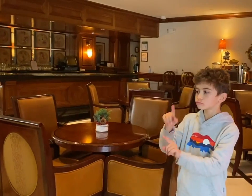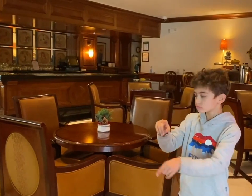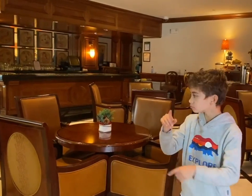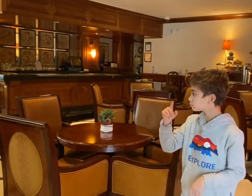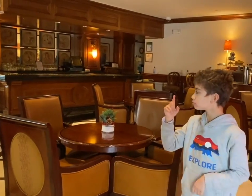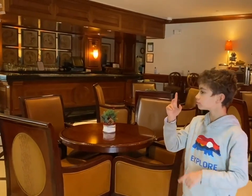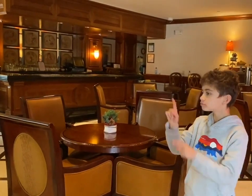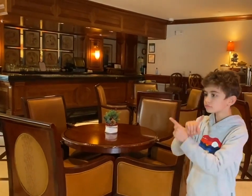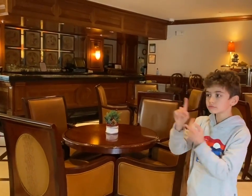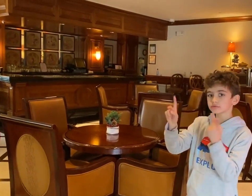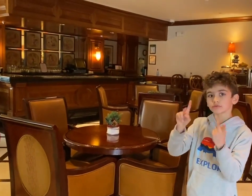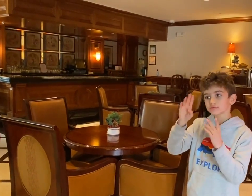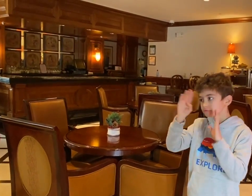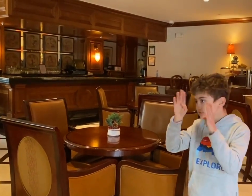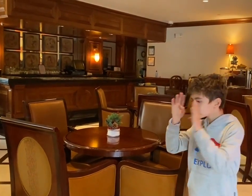hang out, drink some coffee.